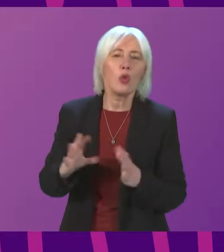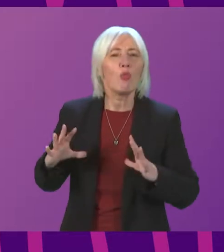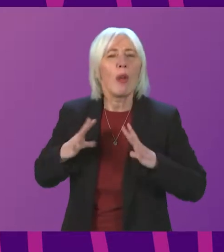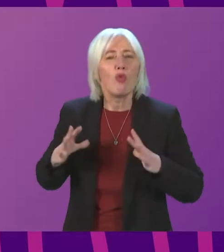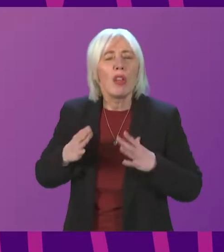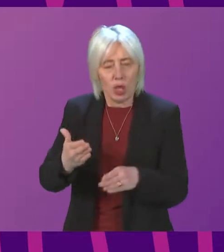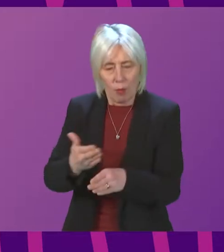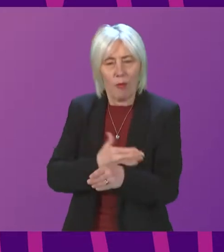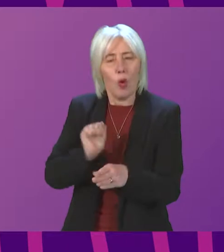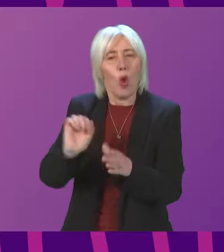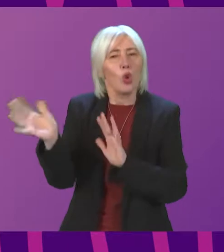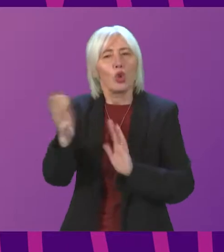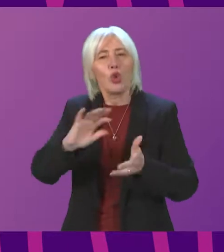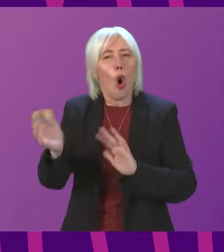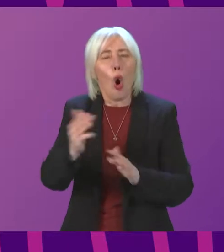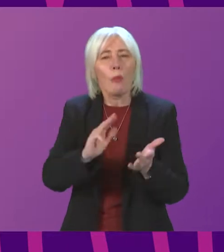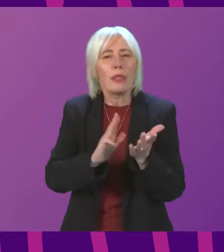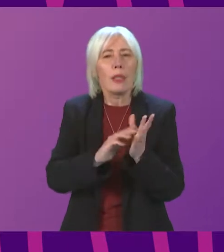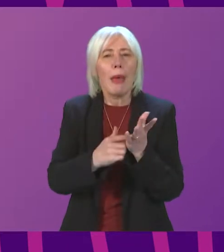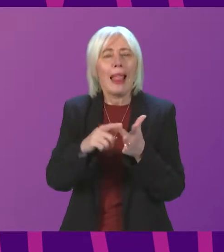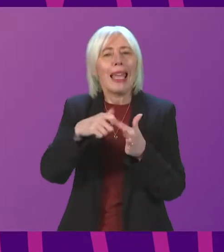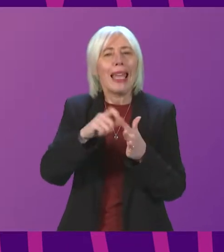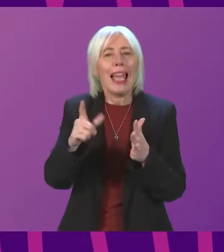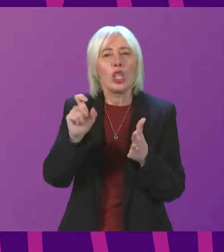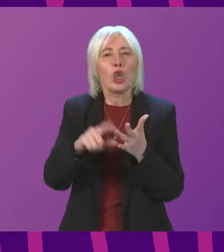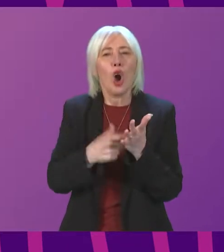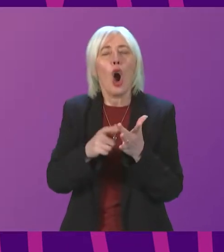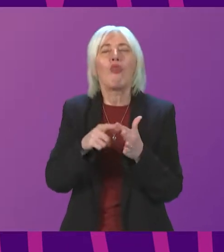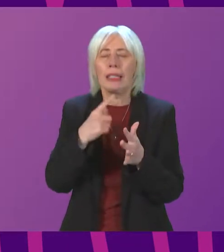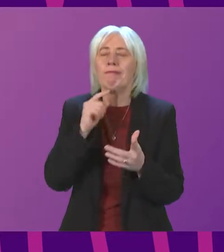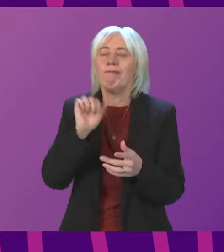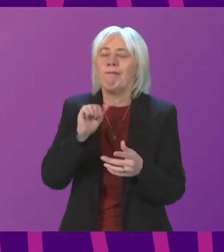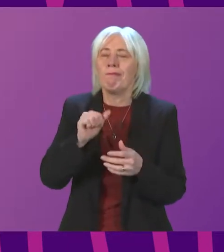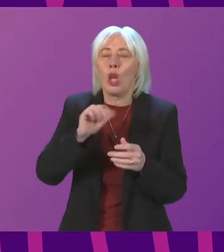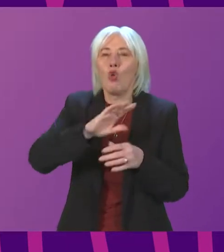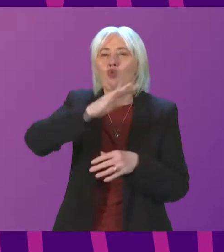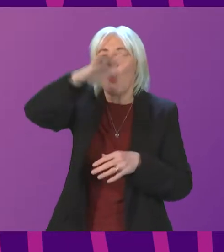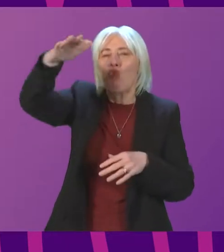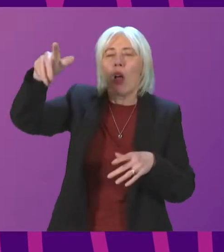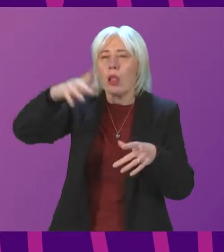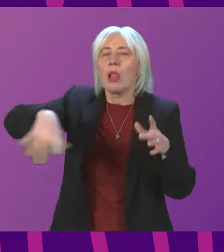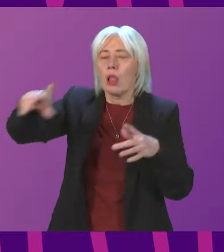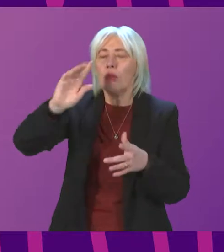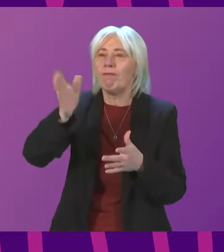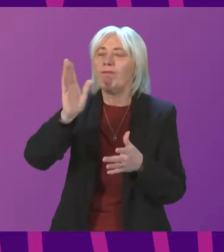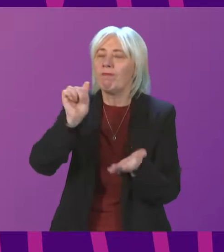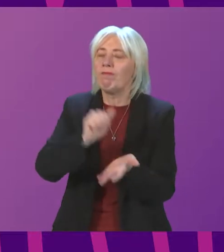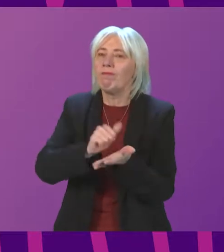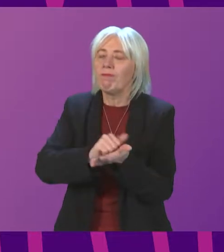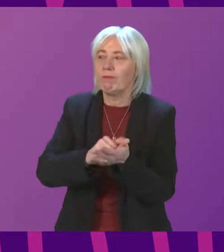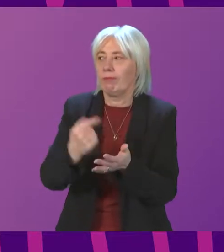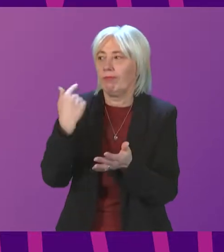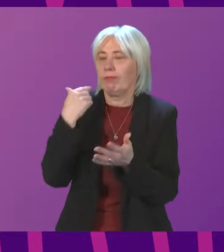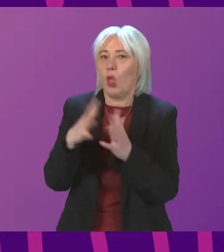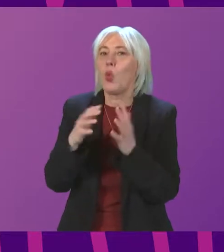in advance of Storm Malik and Storm Corrie, she mentioned some of the challenges facing rural communities and that was very present at the start of the